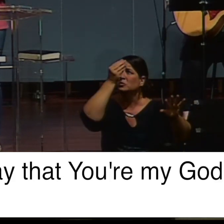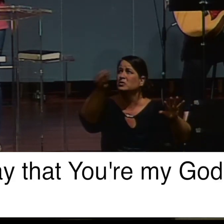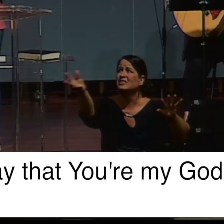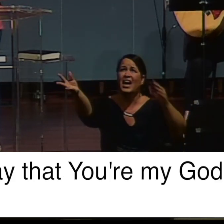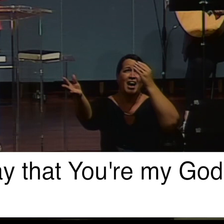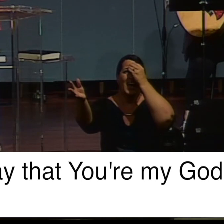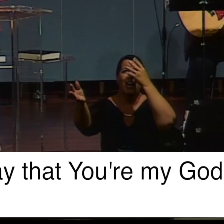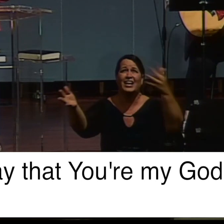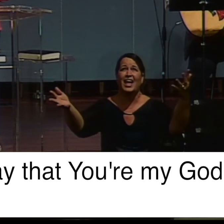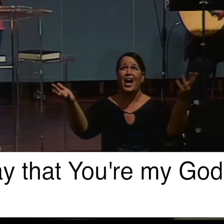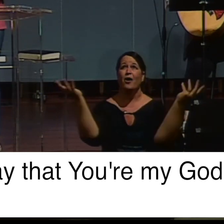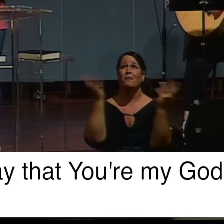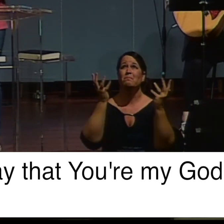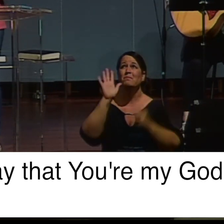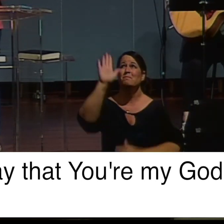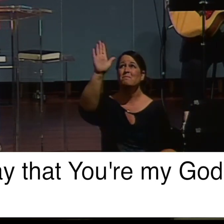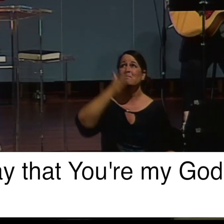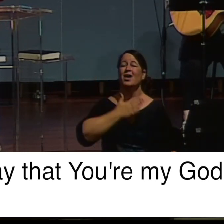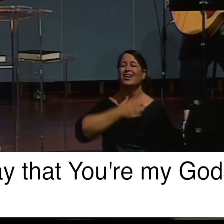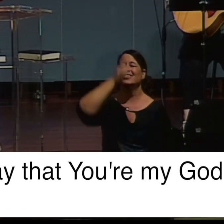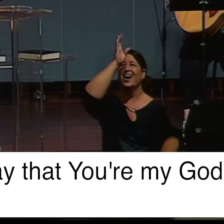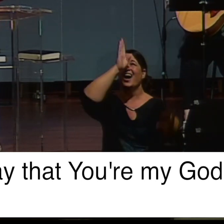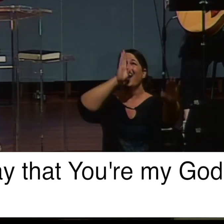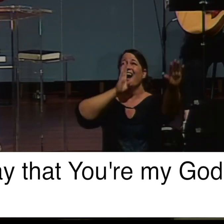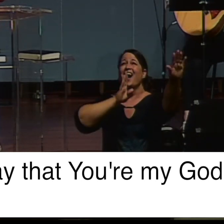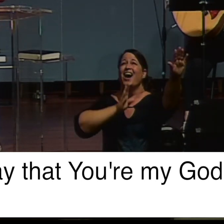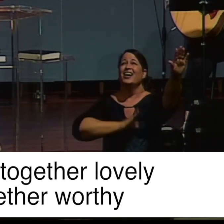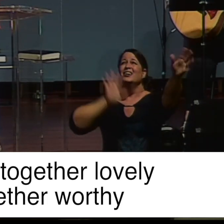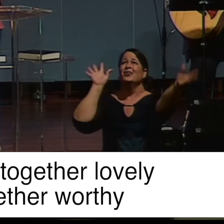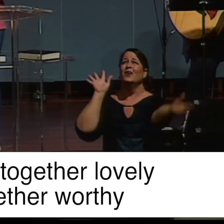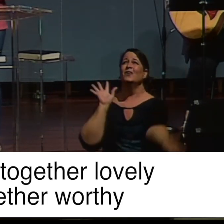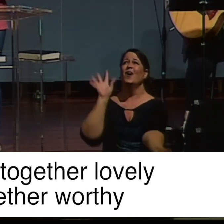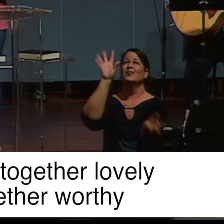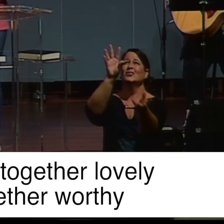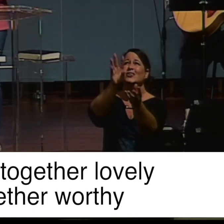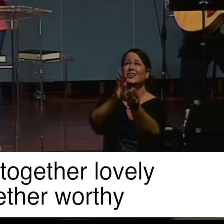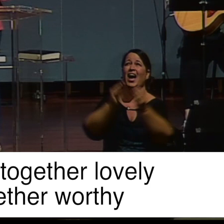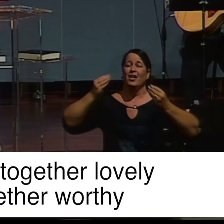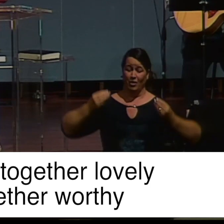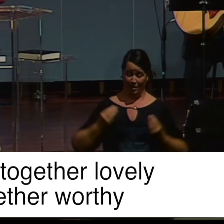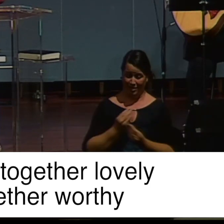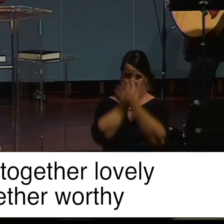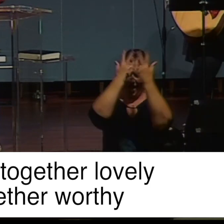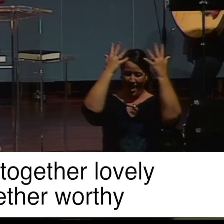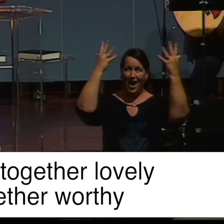am to say that you're my God. You're all together